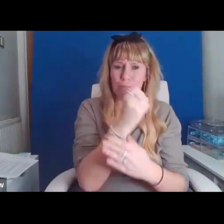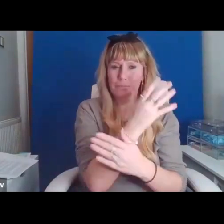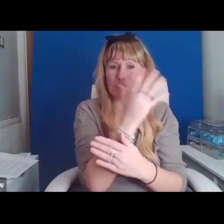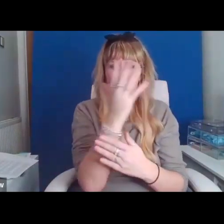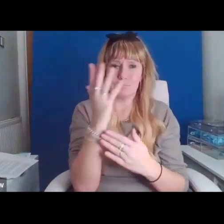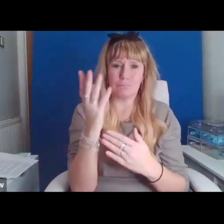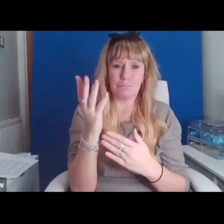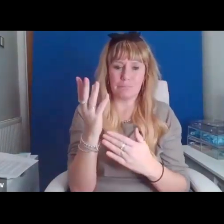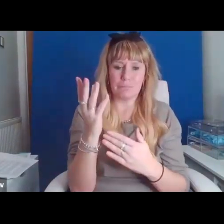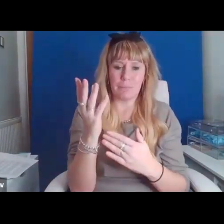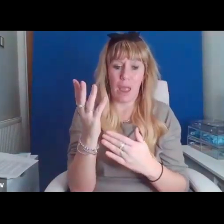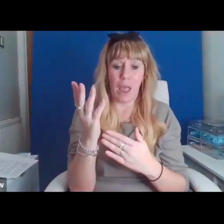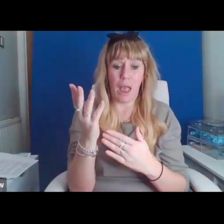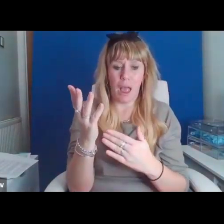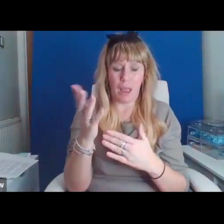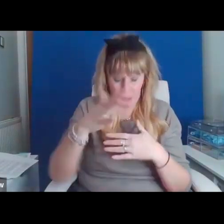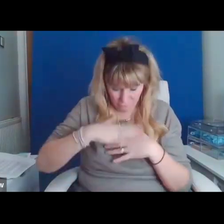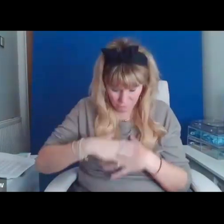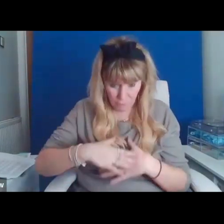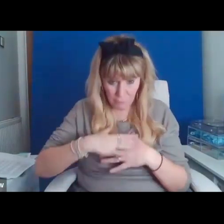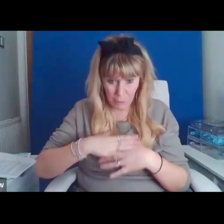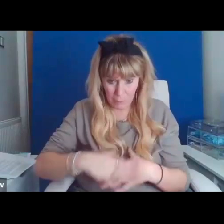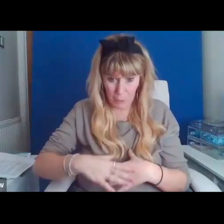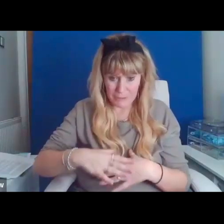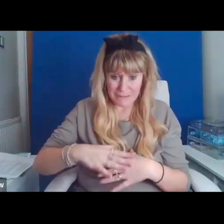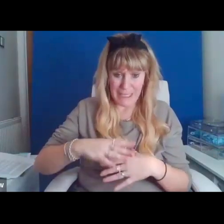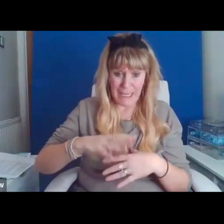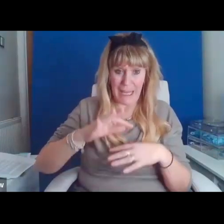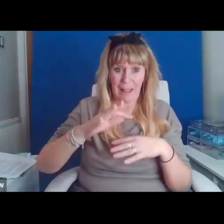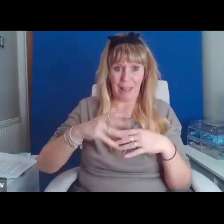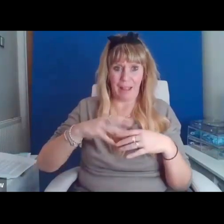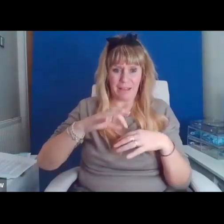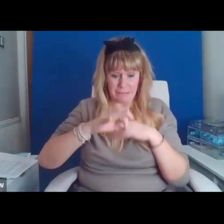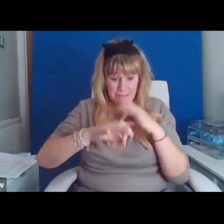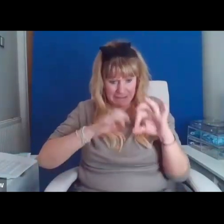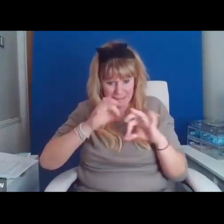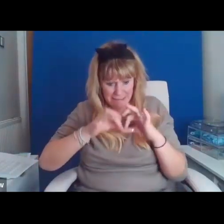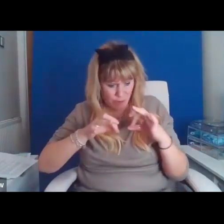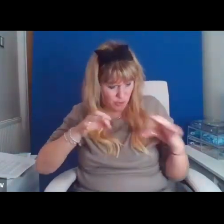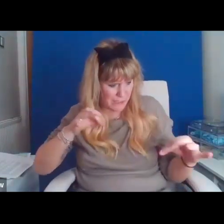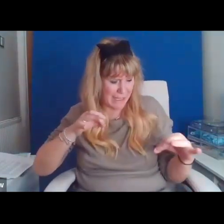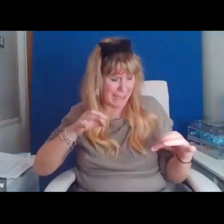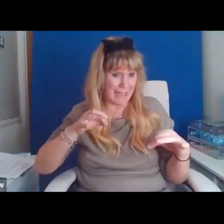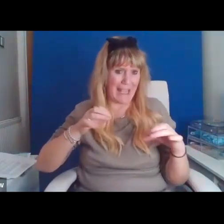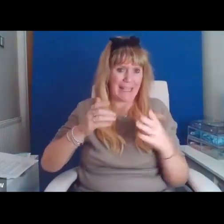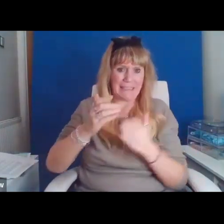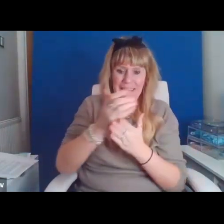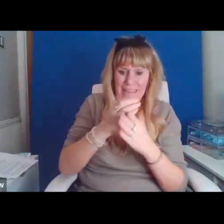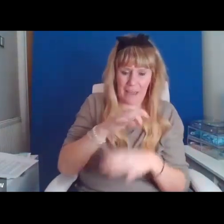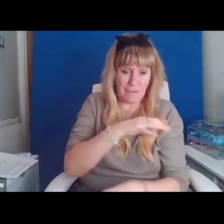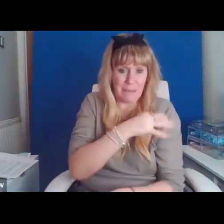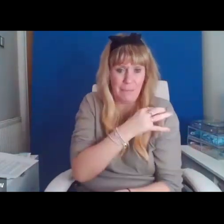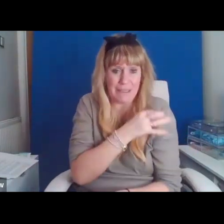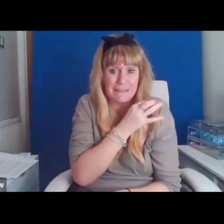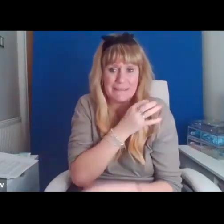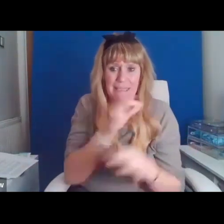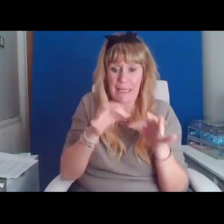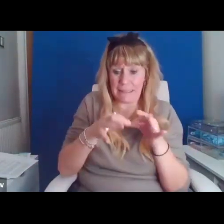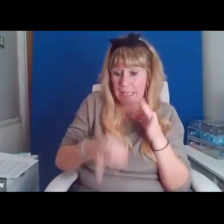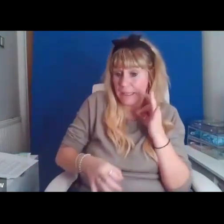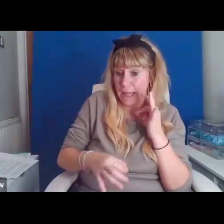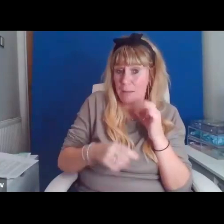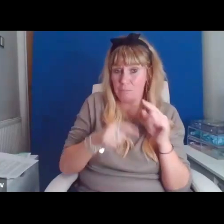I Come From a Body held together with string, safety pins and sellotape that some would rather die than live in,